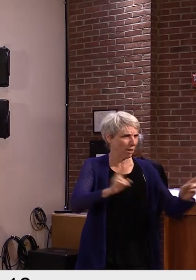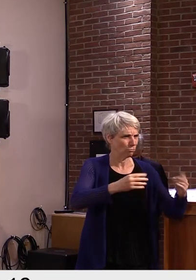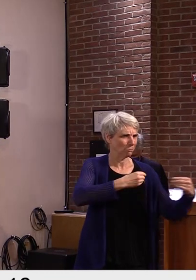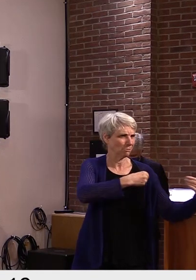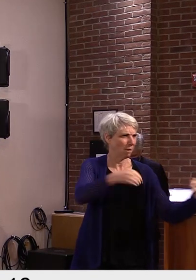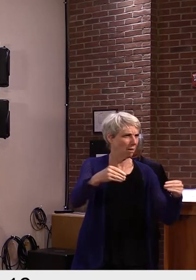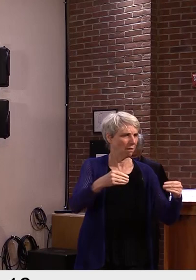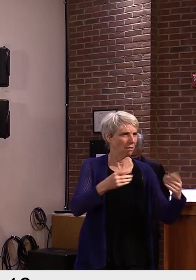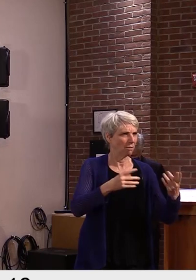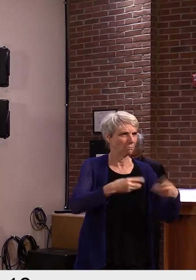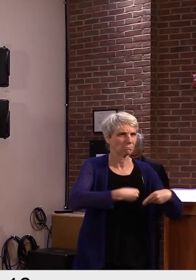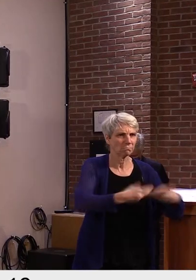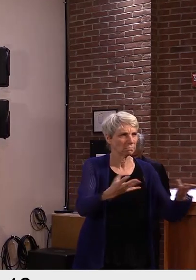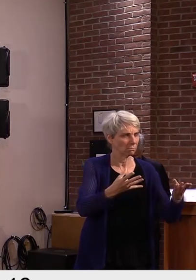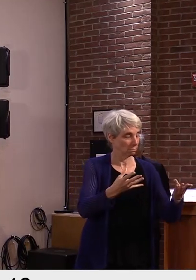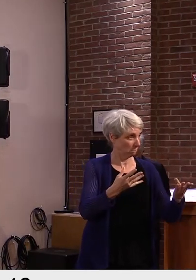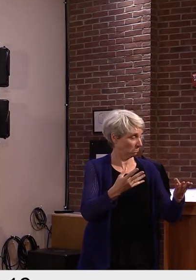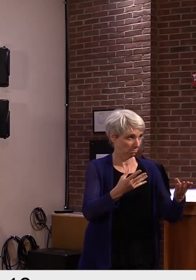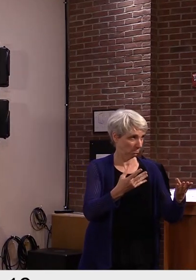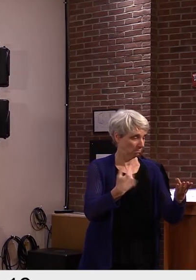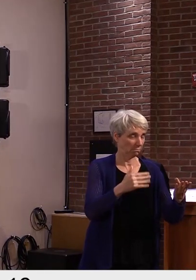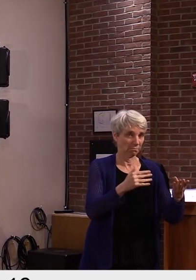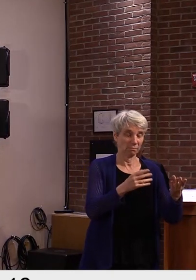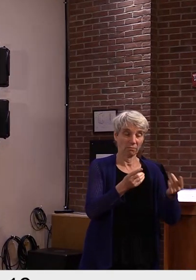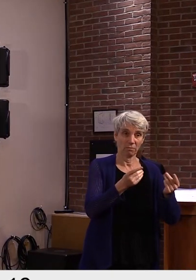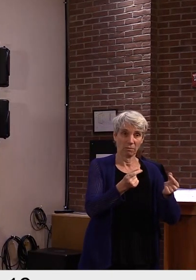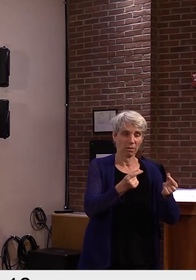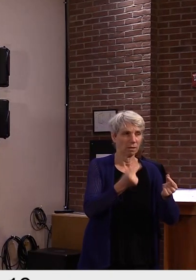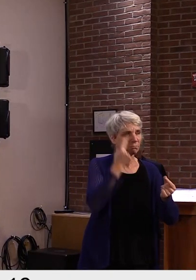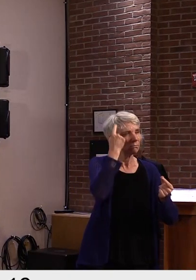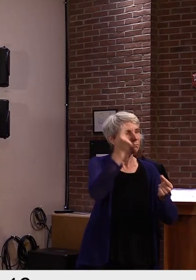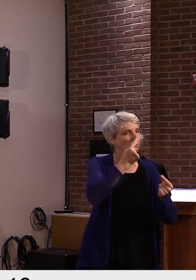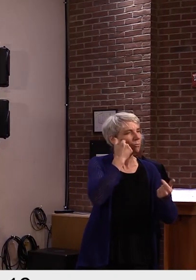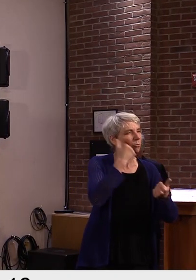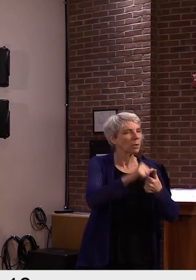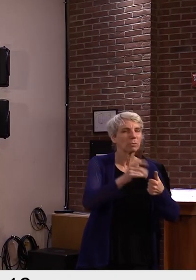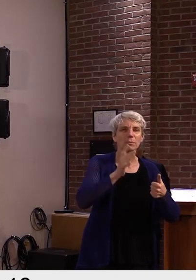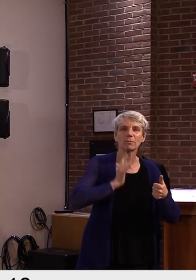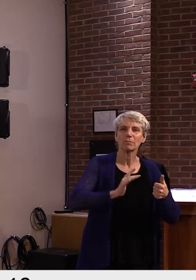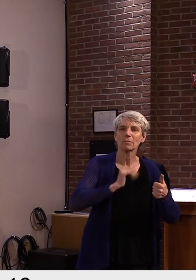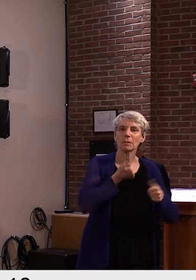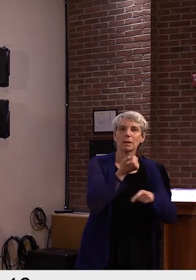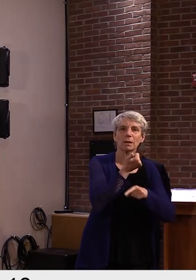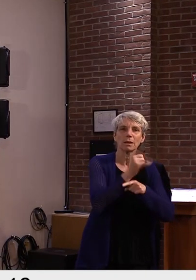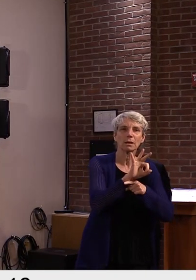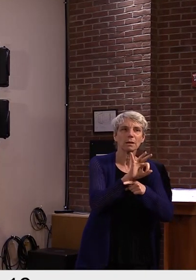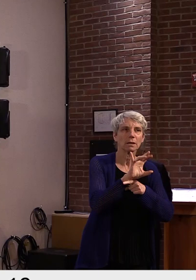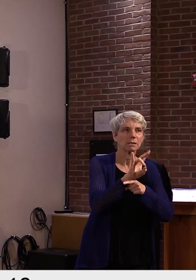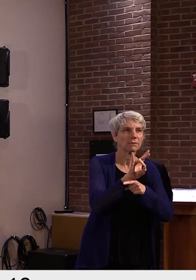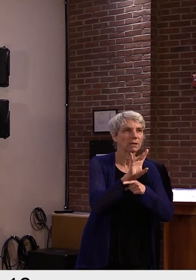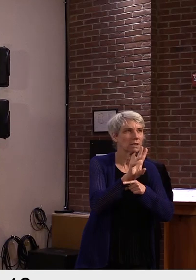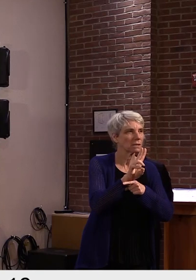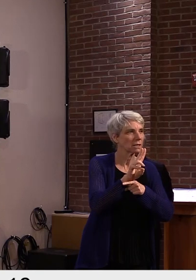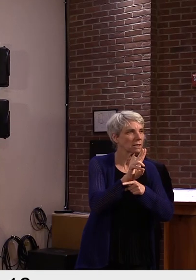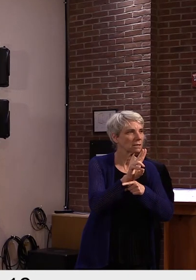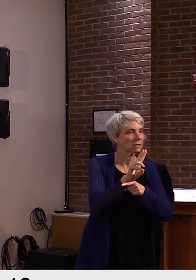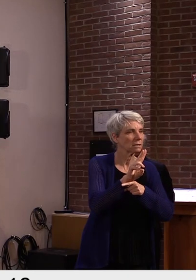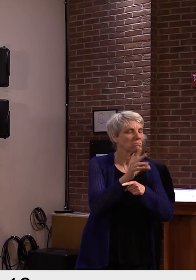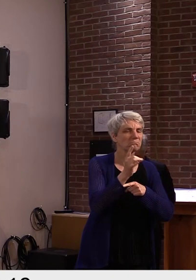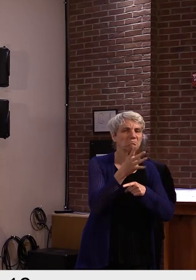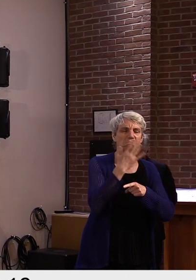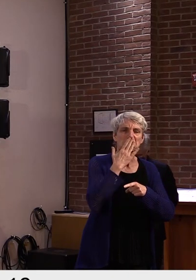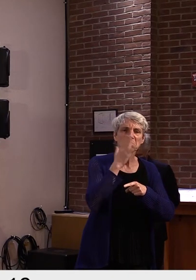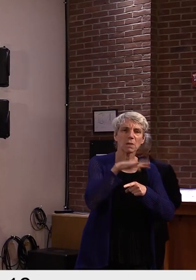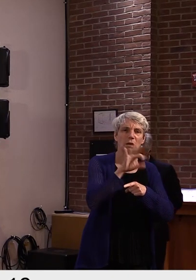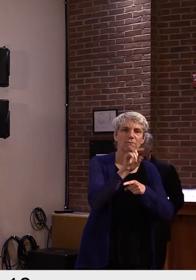something similar to the swine flu thing in 76, where you'd see stuff further